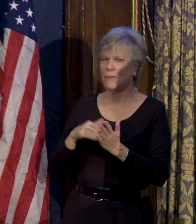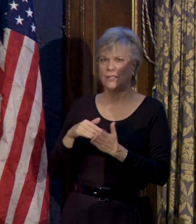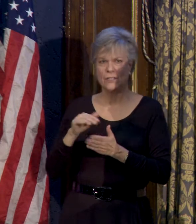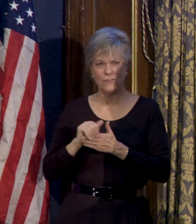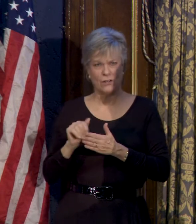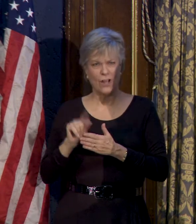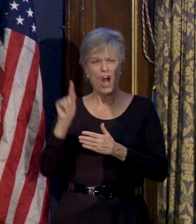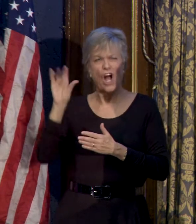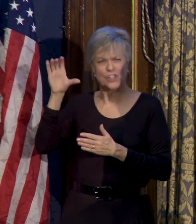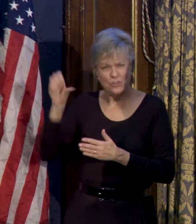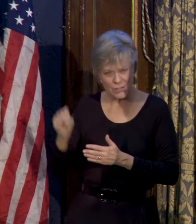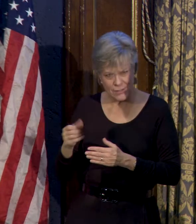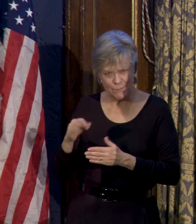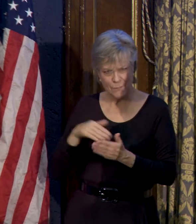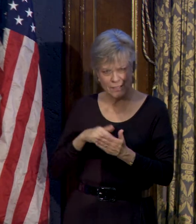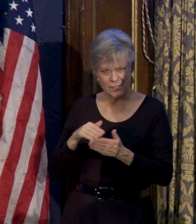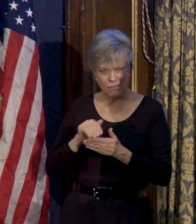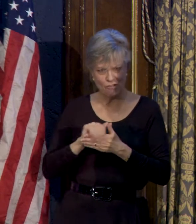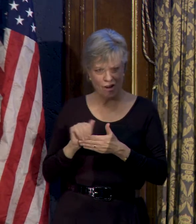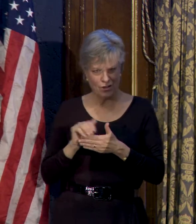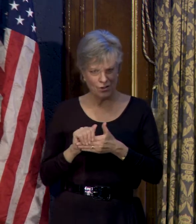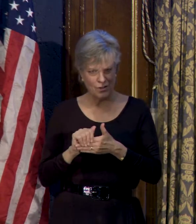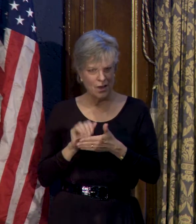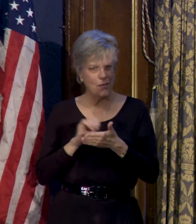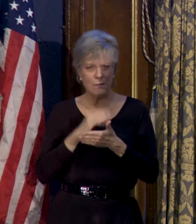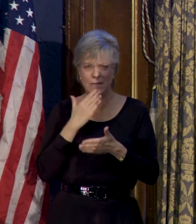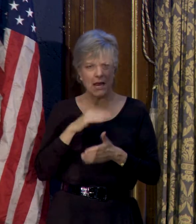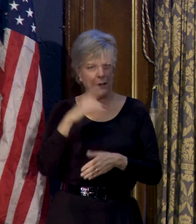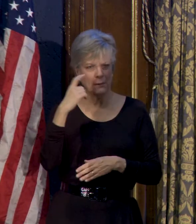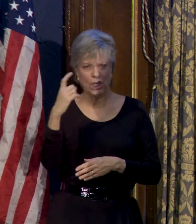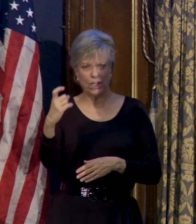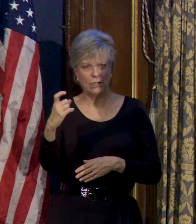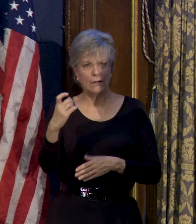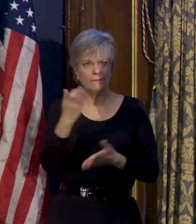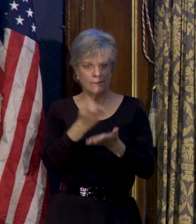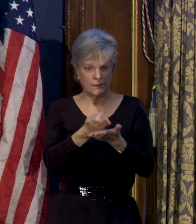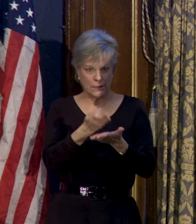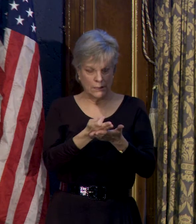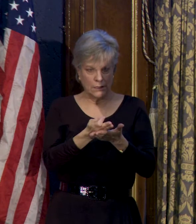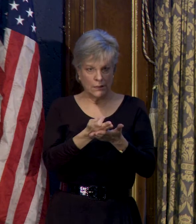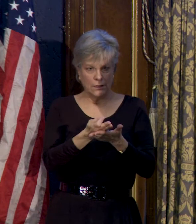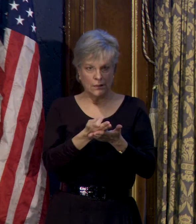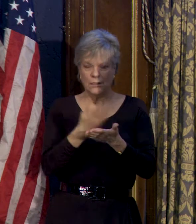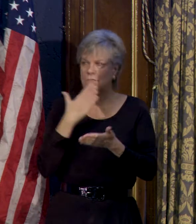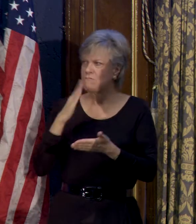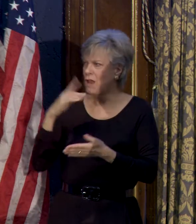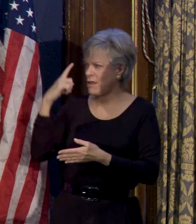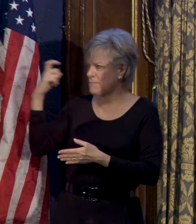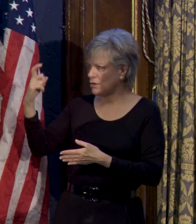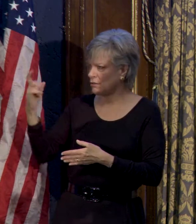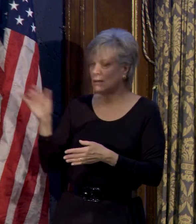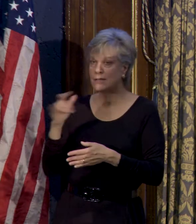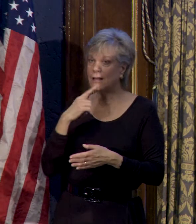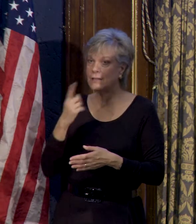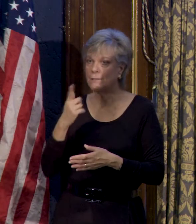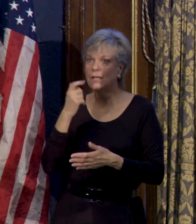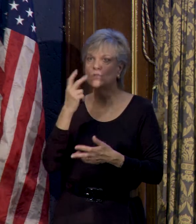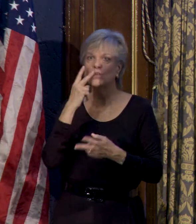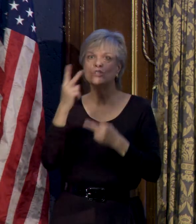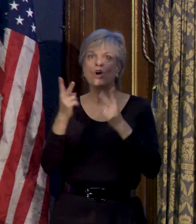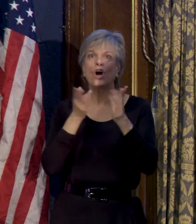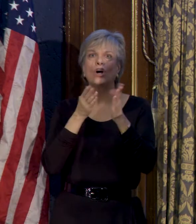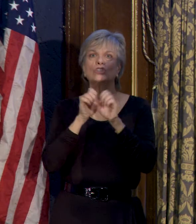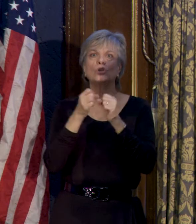of dollars. And that was a nightmare fiscally and it was a nightmare, as I said, because we saw